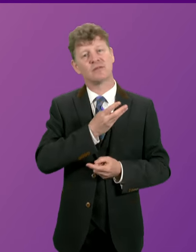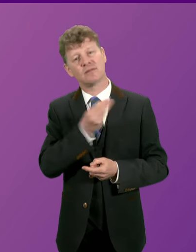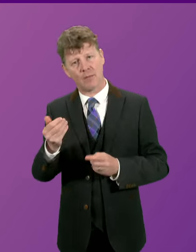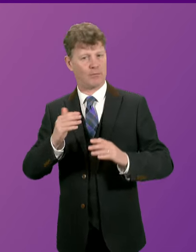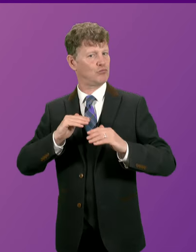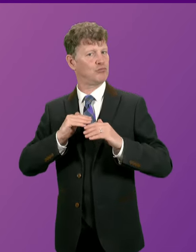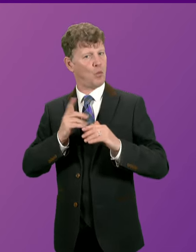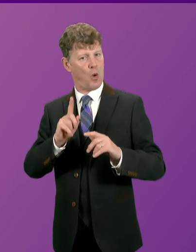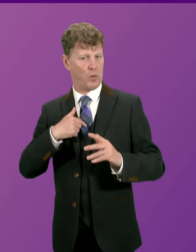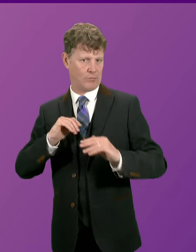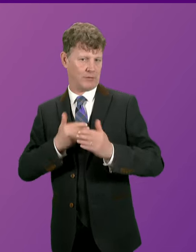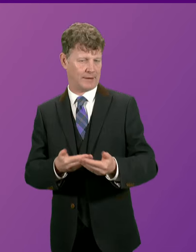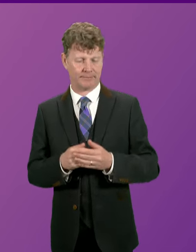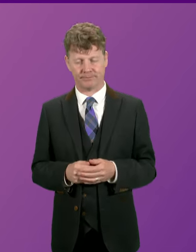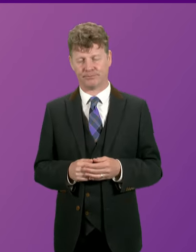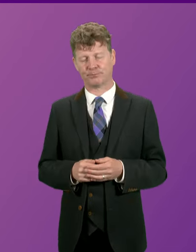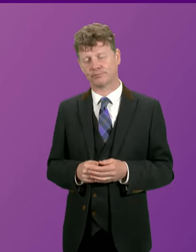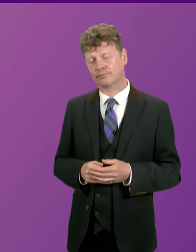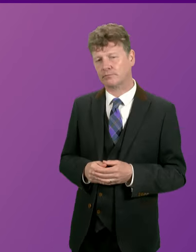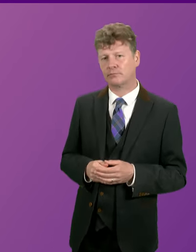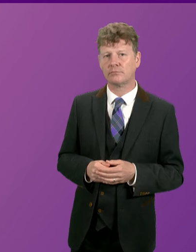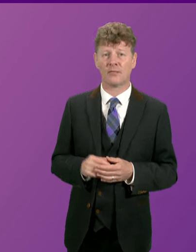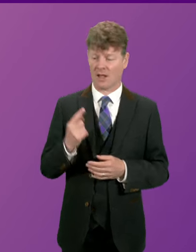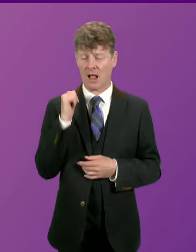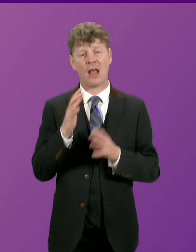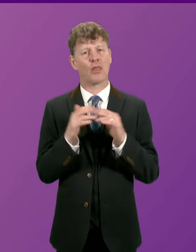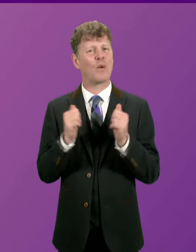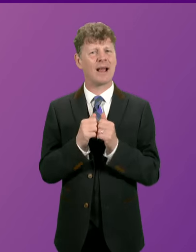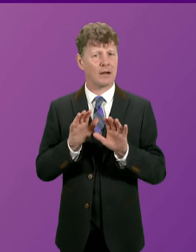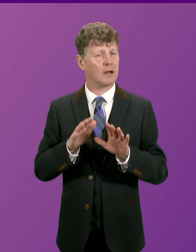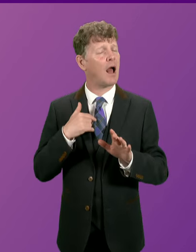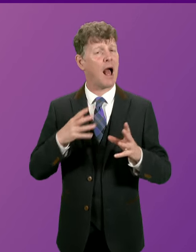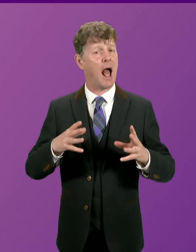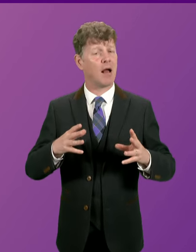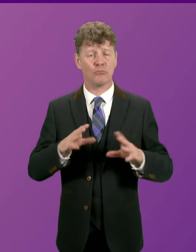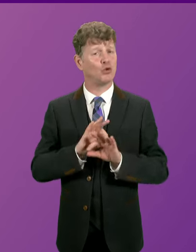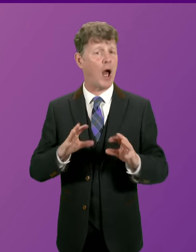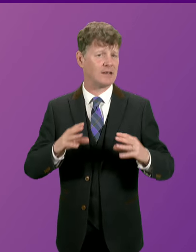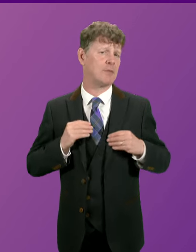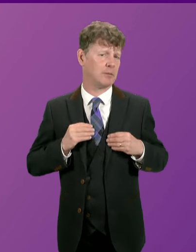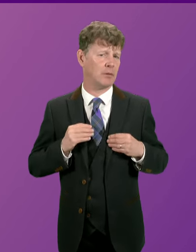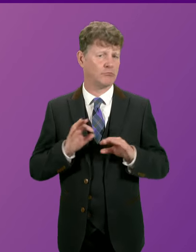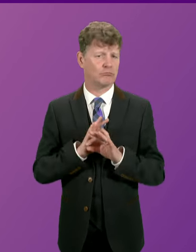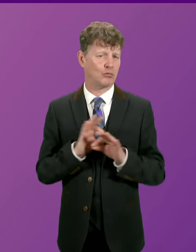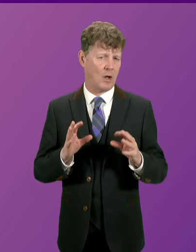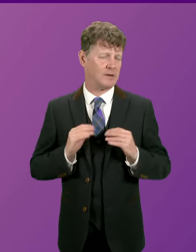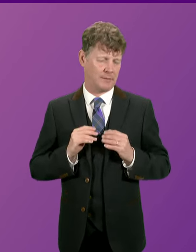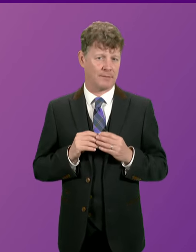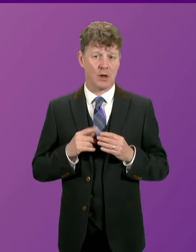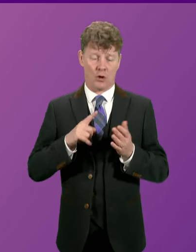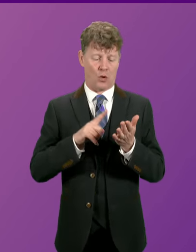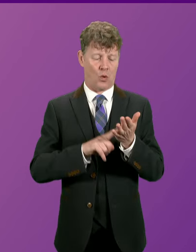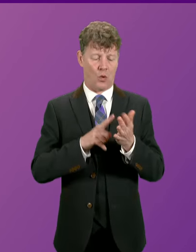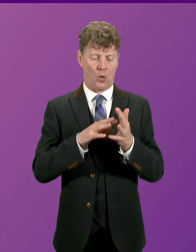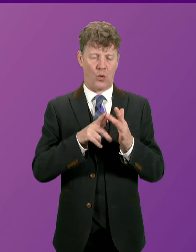place. The circumstances at the weekend were unacceptable and the recommendations of Sir Lewis Ritchie